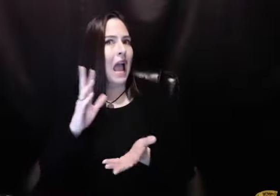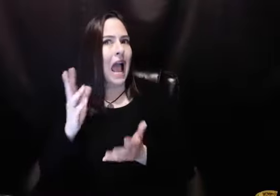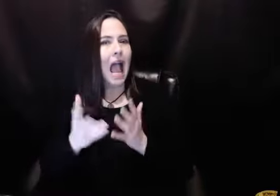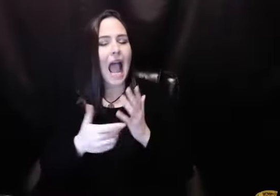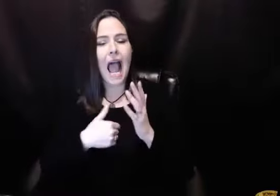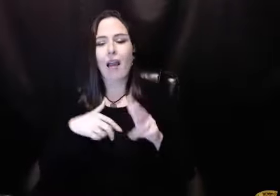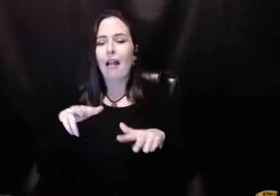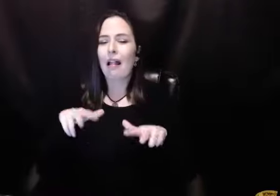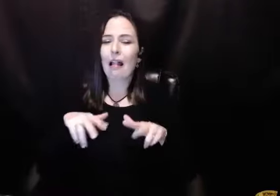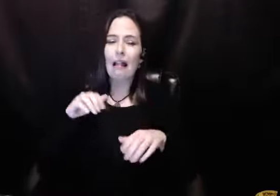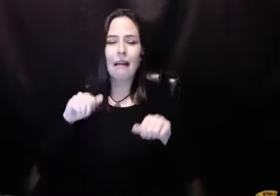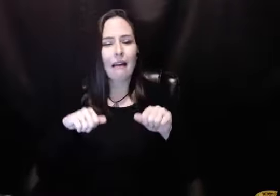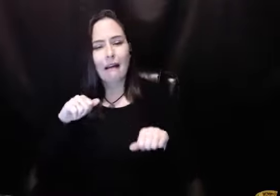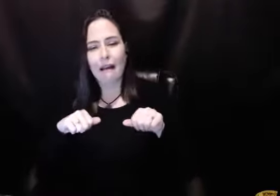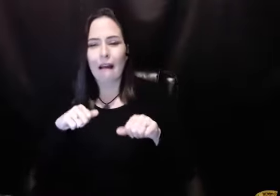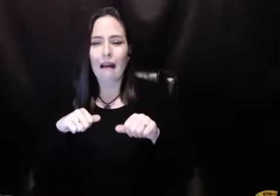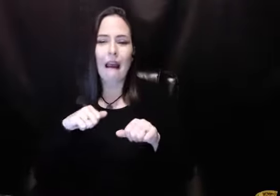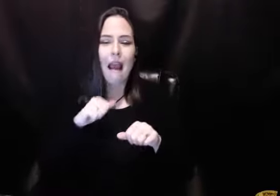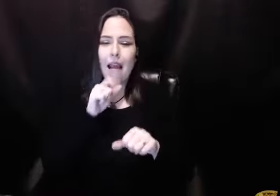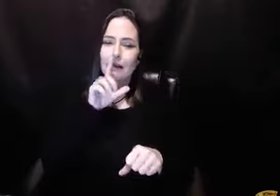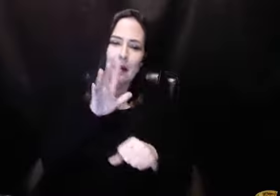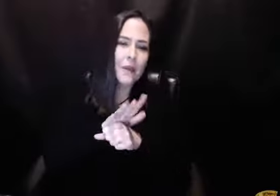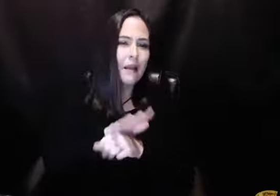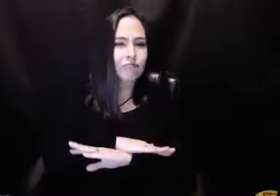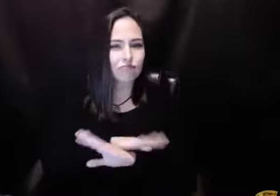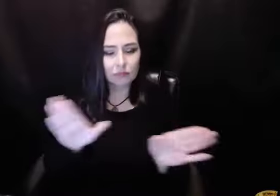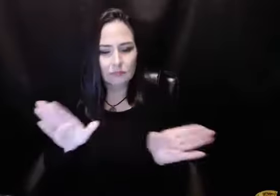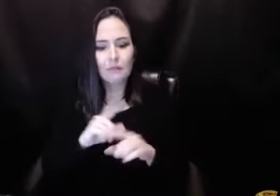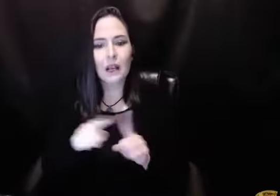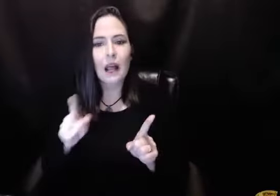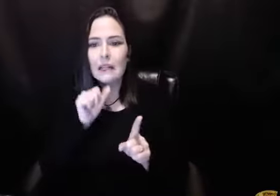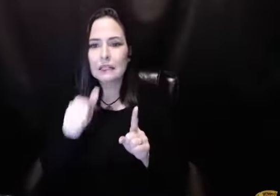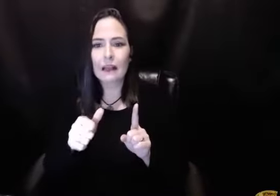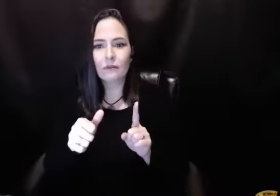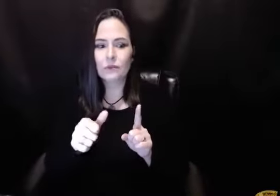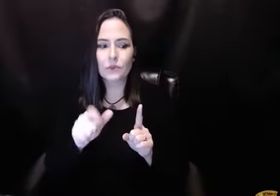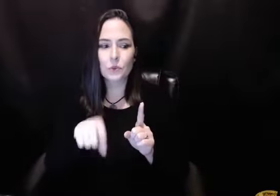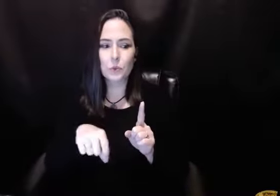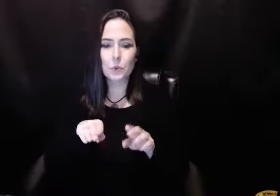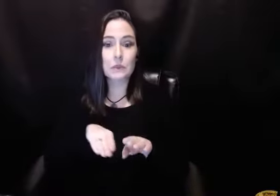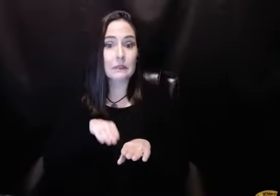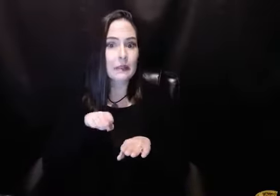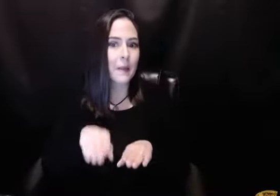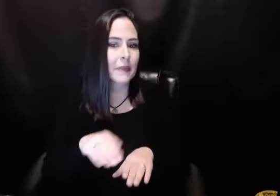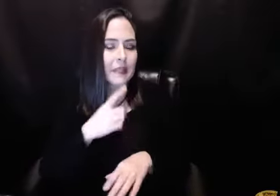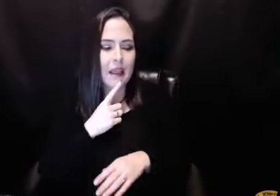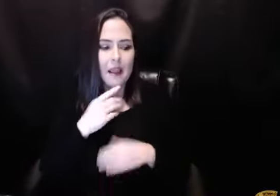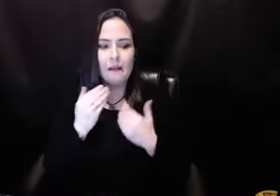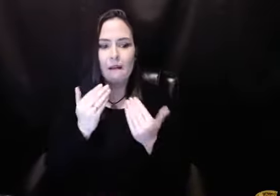And so yet again, I was not making that commitment. He said, hey, I'm going to take you on. So I didn't have to